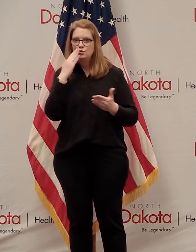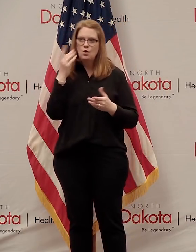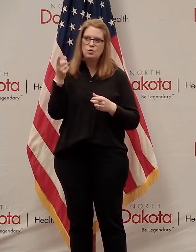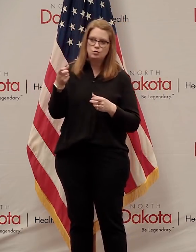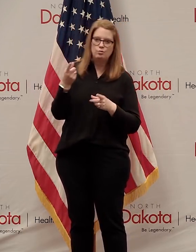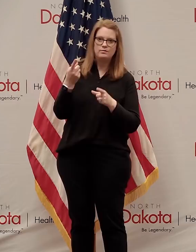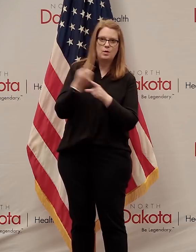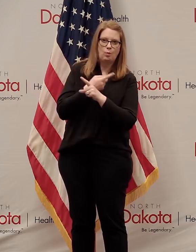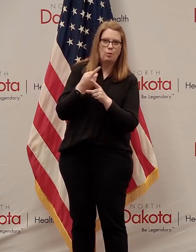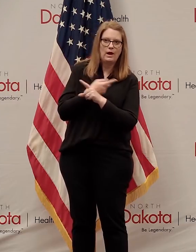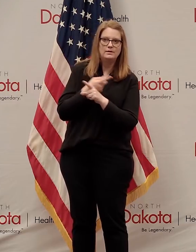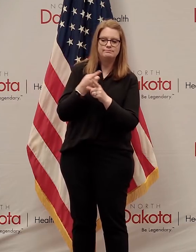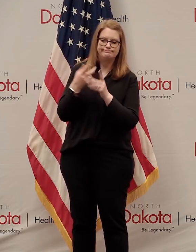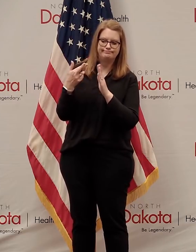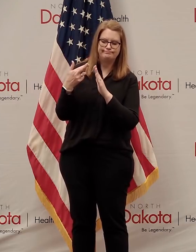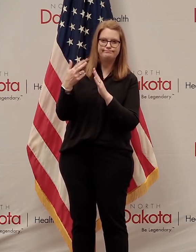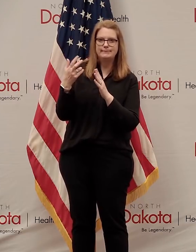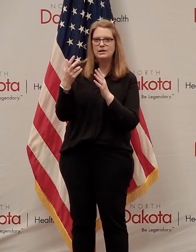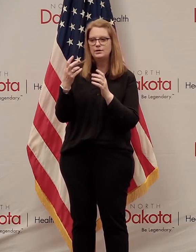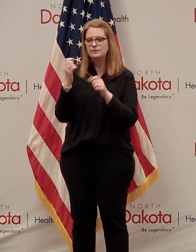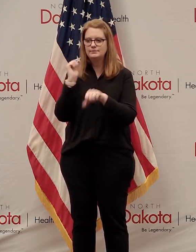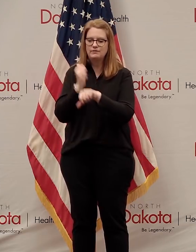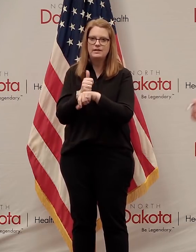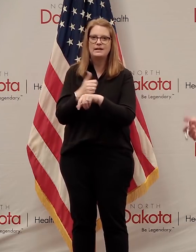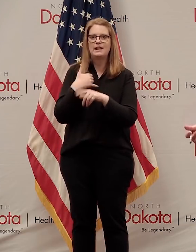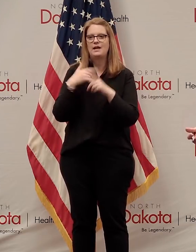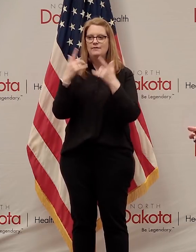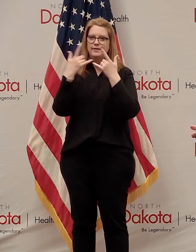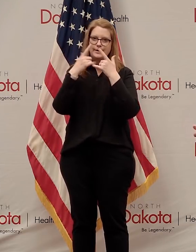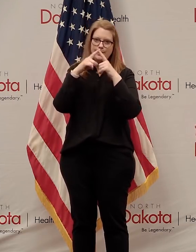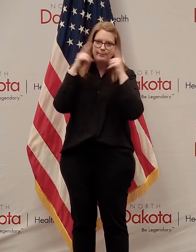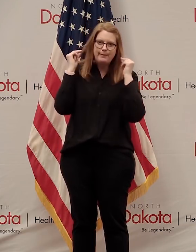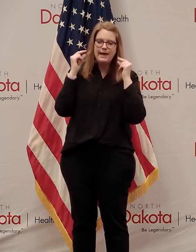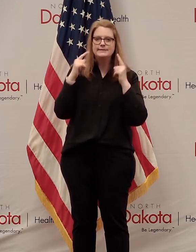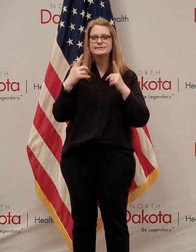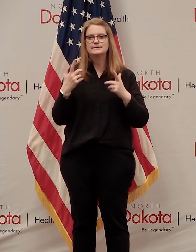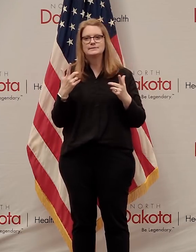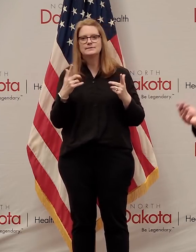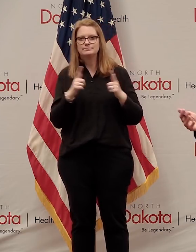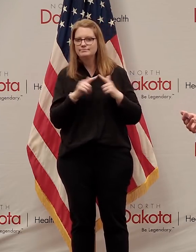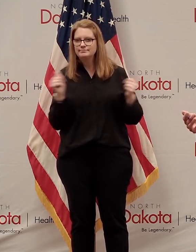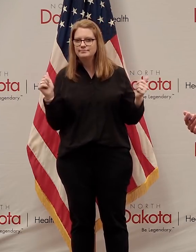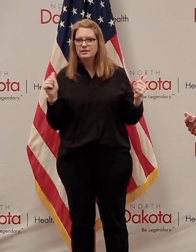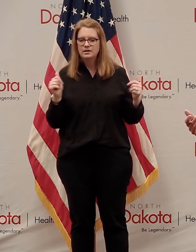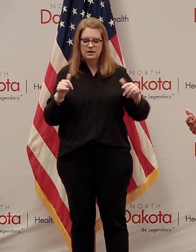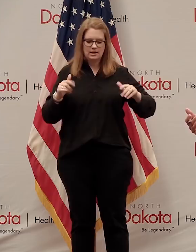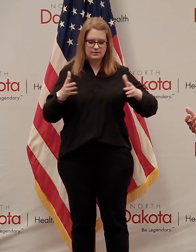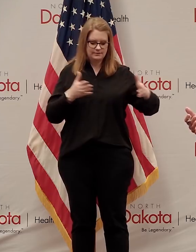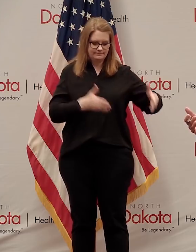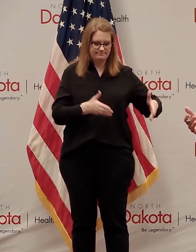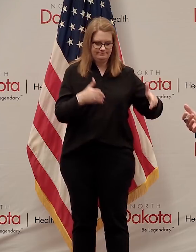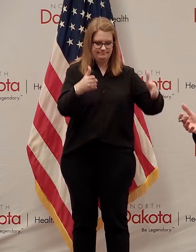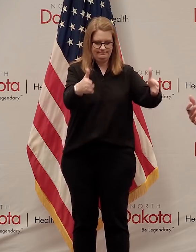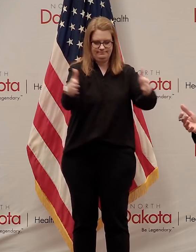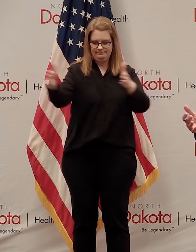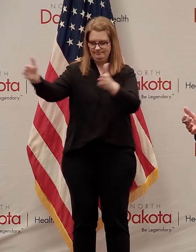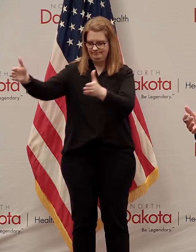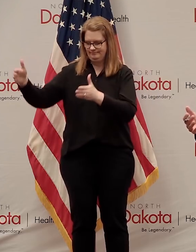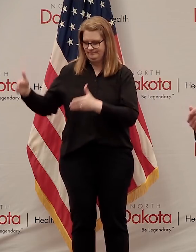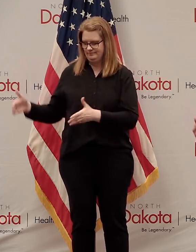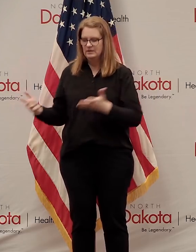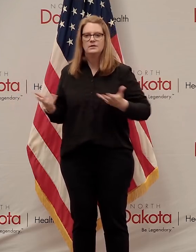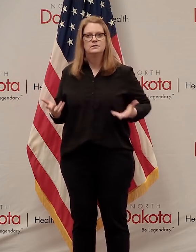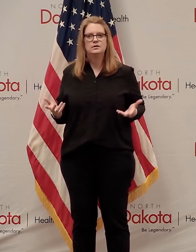right procedures in place and they know people are wearing masks and they know the spacings are there, you may not need to do any advertising. If you're, I mean, to have people